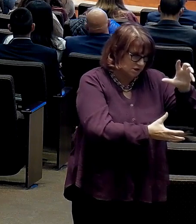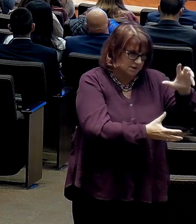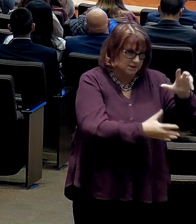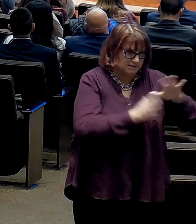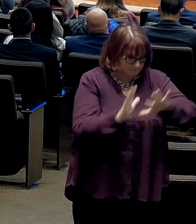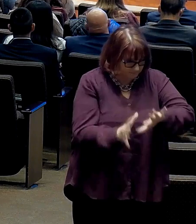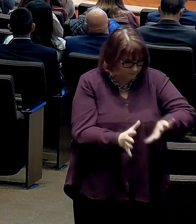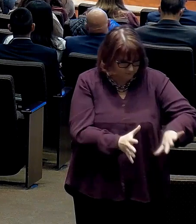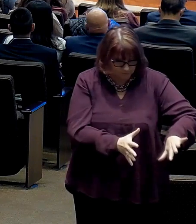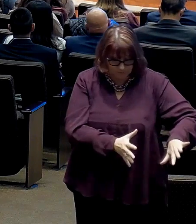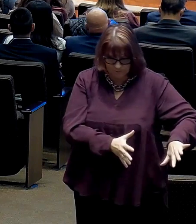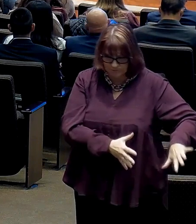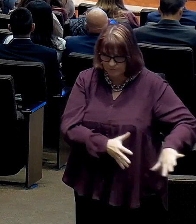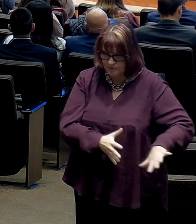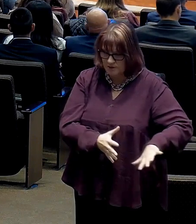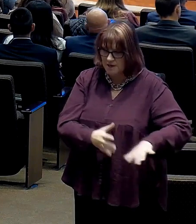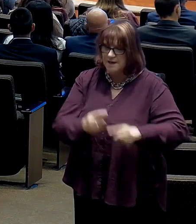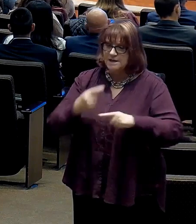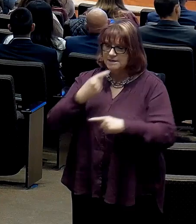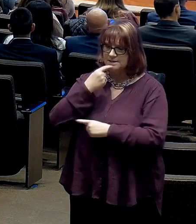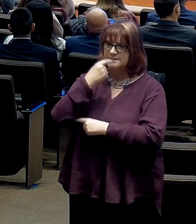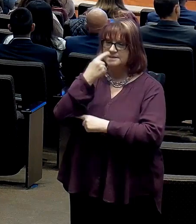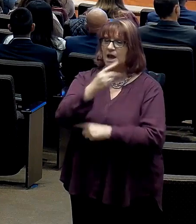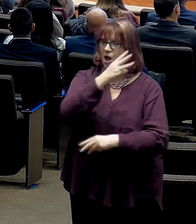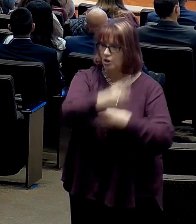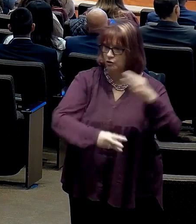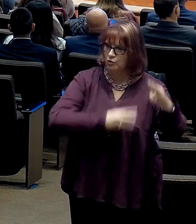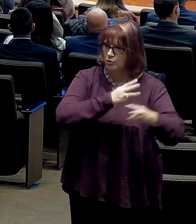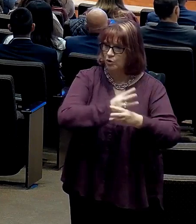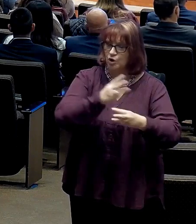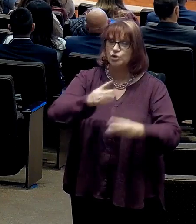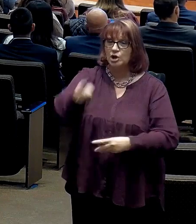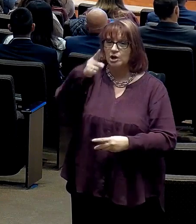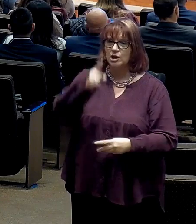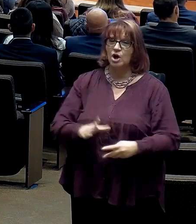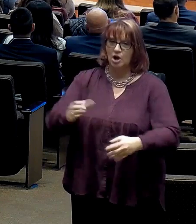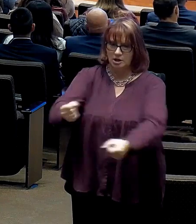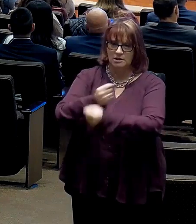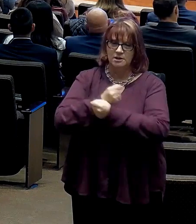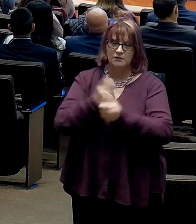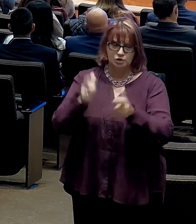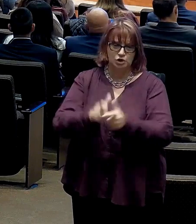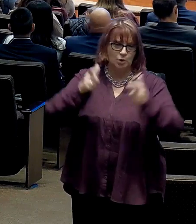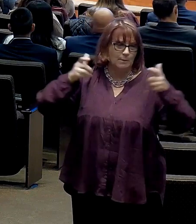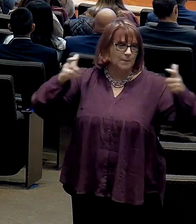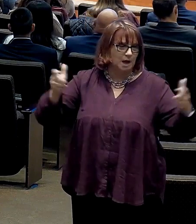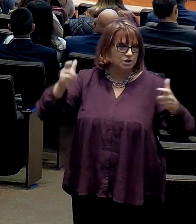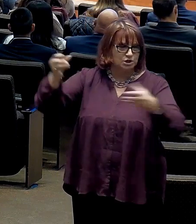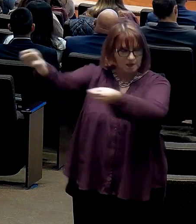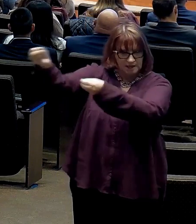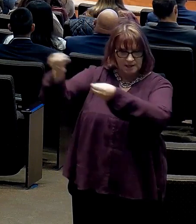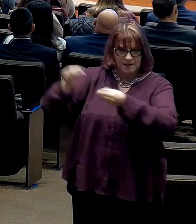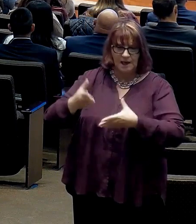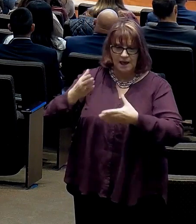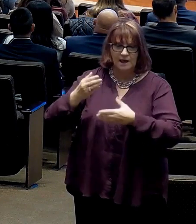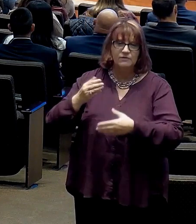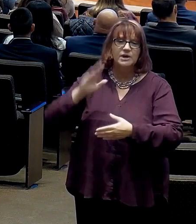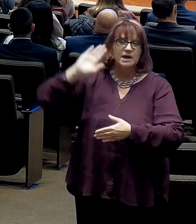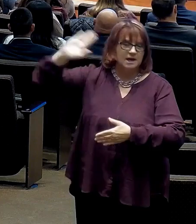world, God's a love, He gave us His Son. He gave